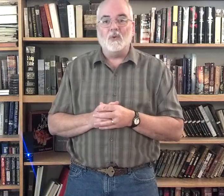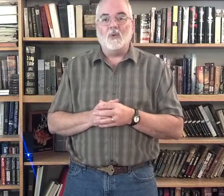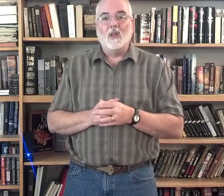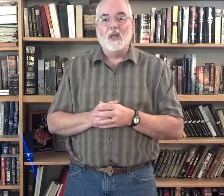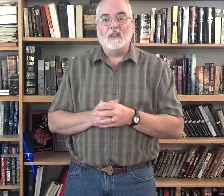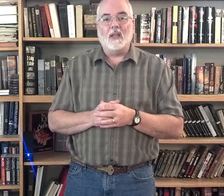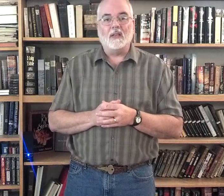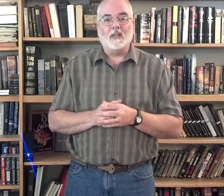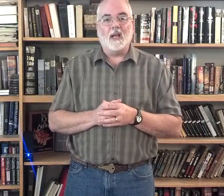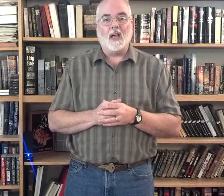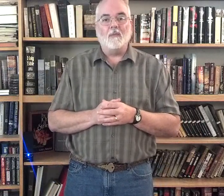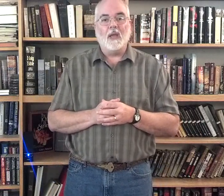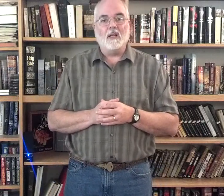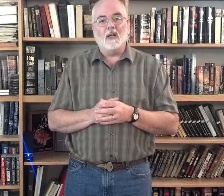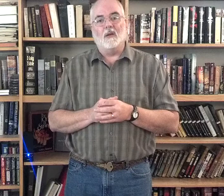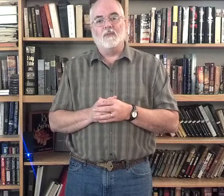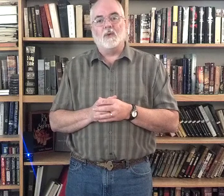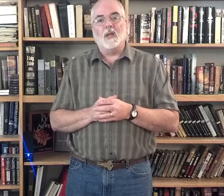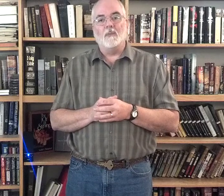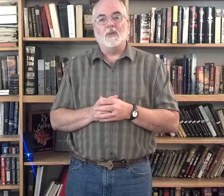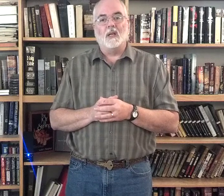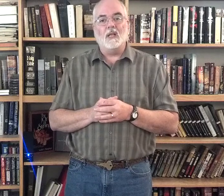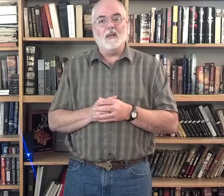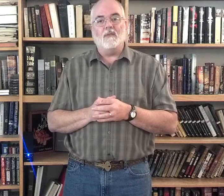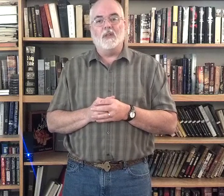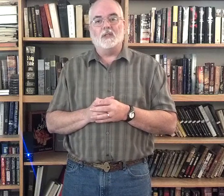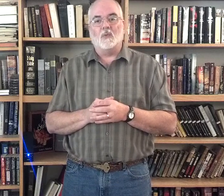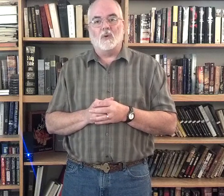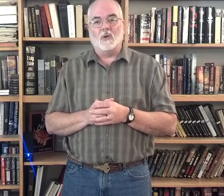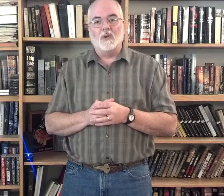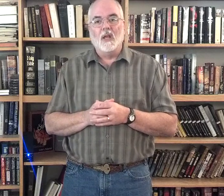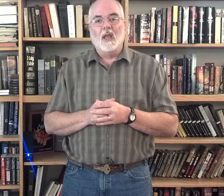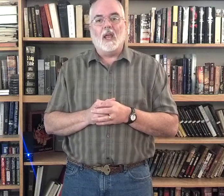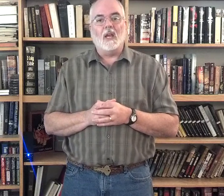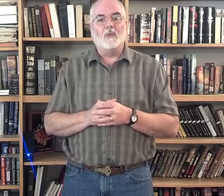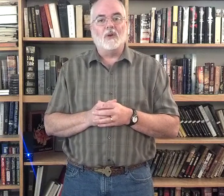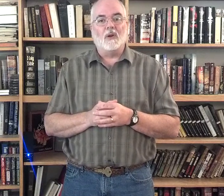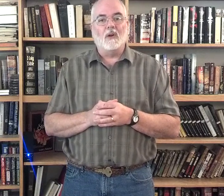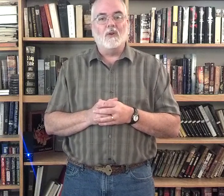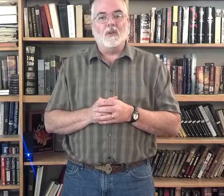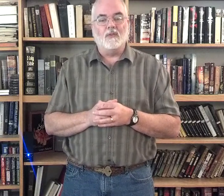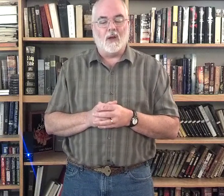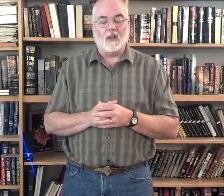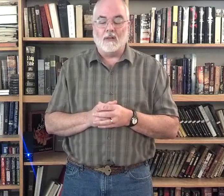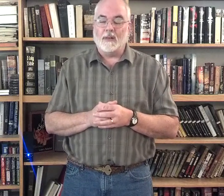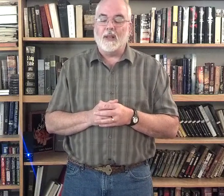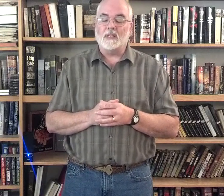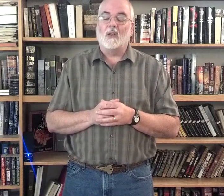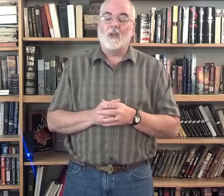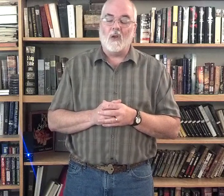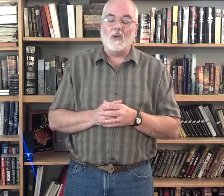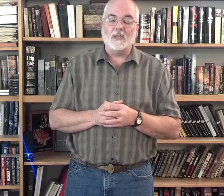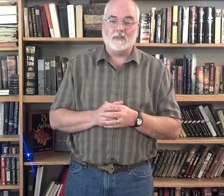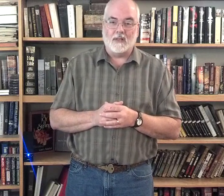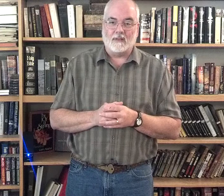that the time had come for him to leave this world and return to the Father. Now, that's a long sentence.